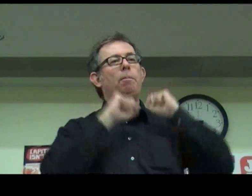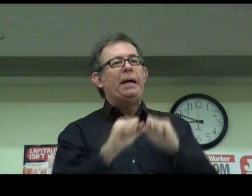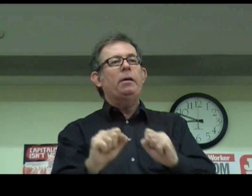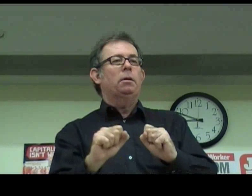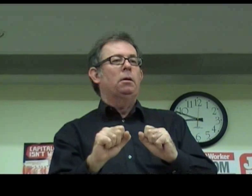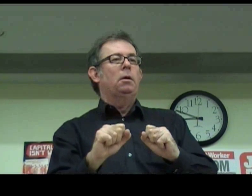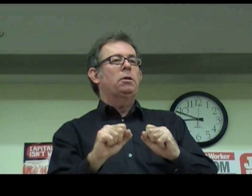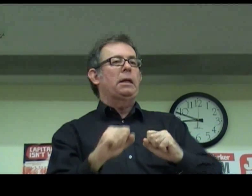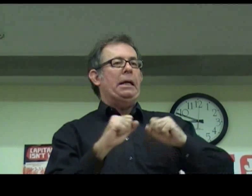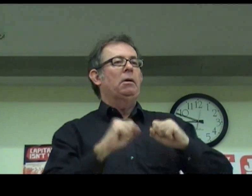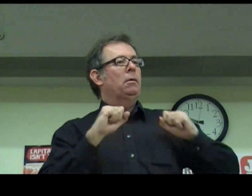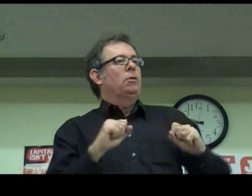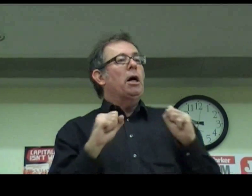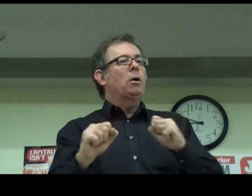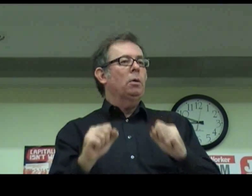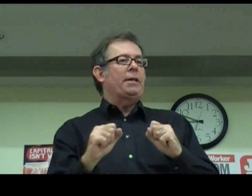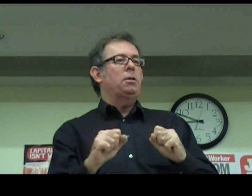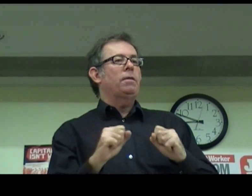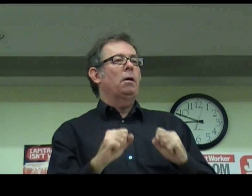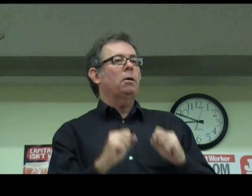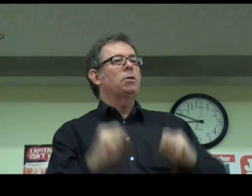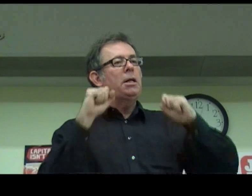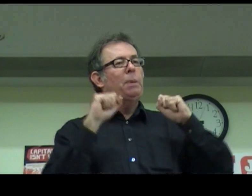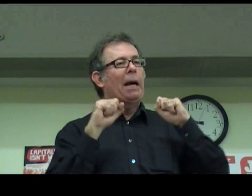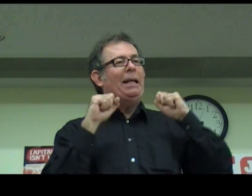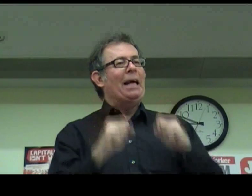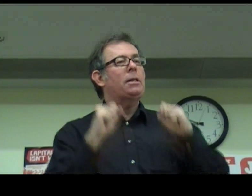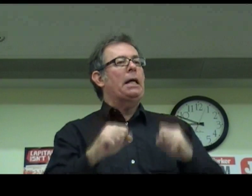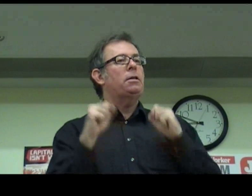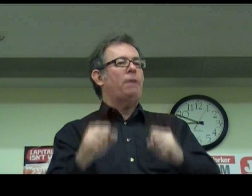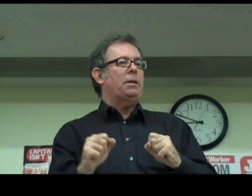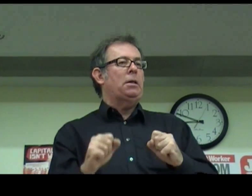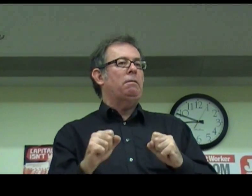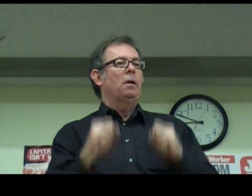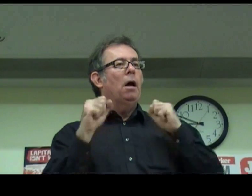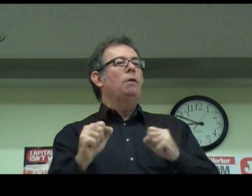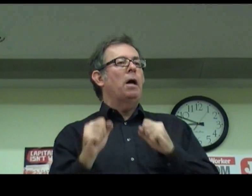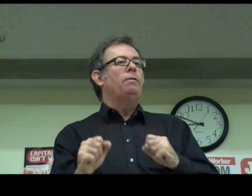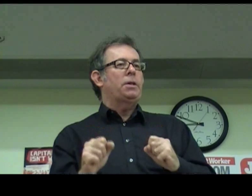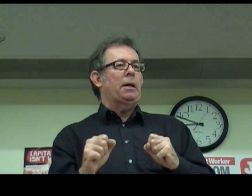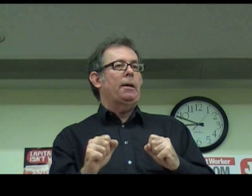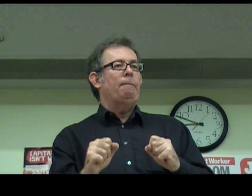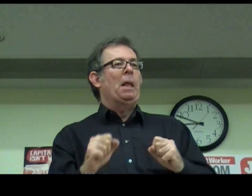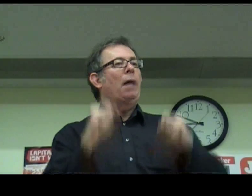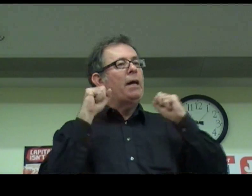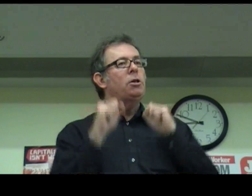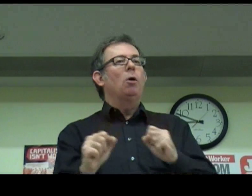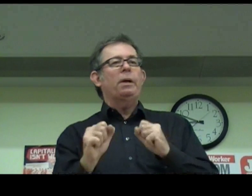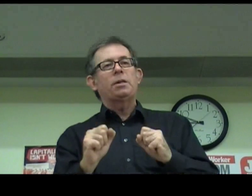appeal to the so-called lessons of the Holocaust is becoming less and less effective over time. And that's not because